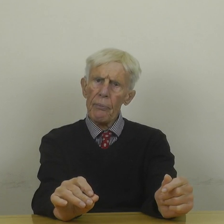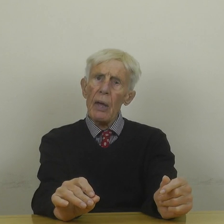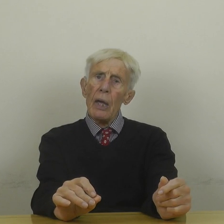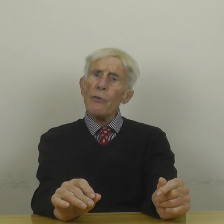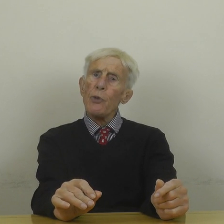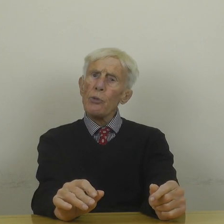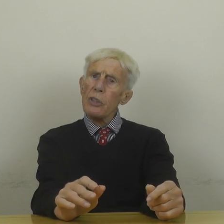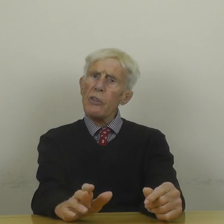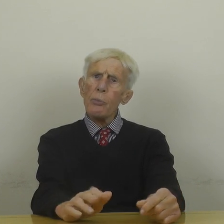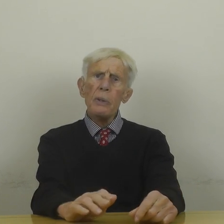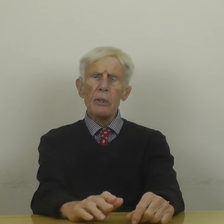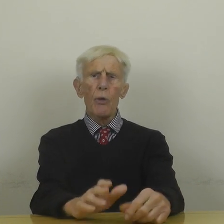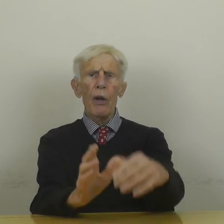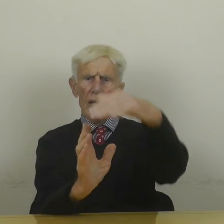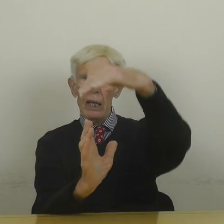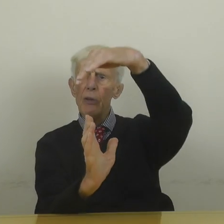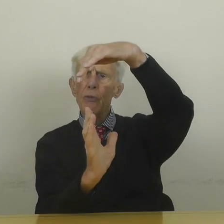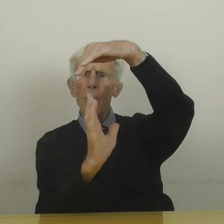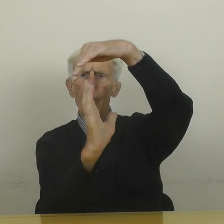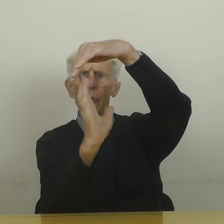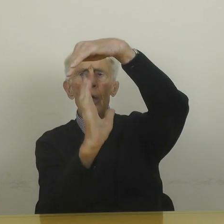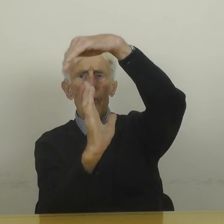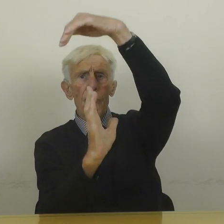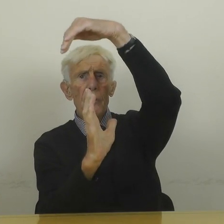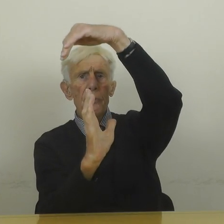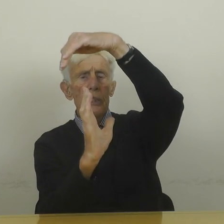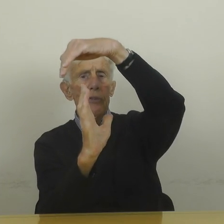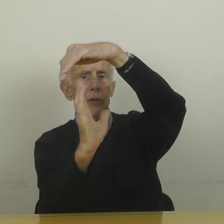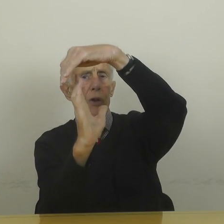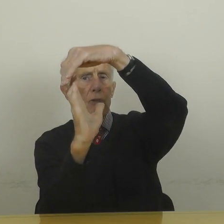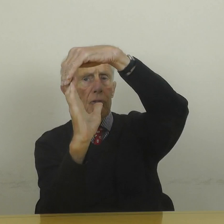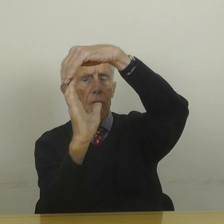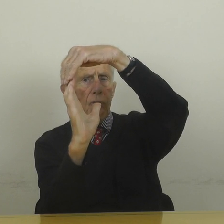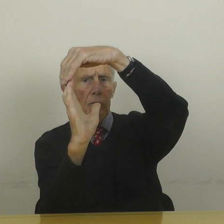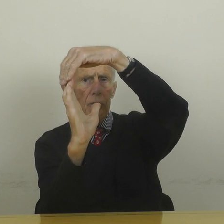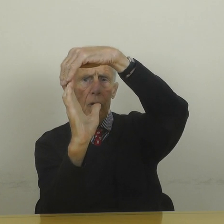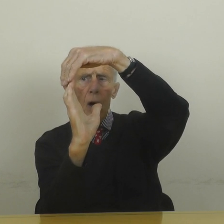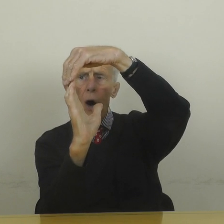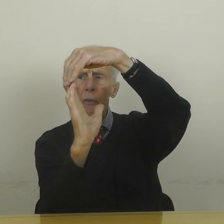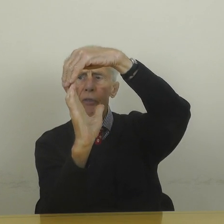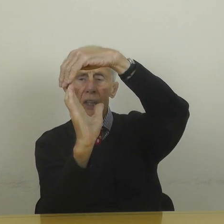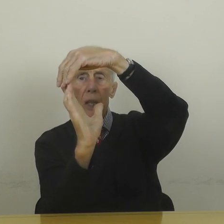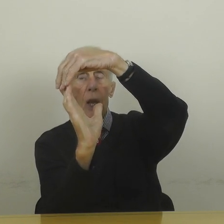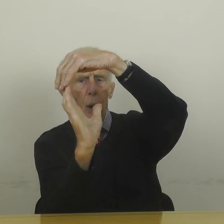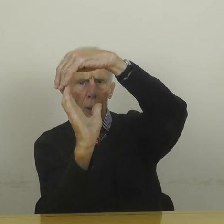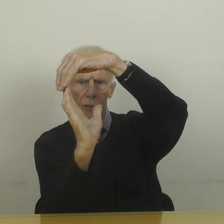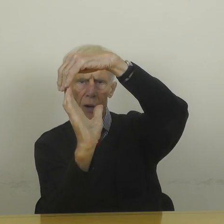If your teeth meet correctly so that the front teeth are just in front of the lower front